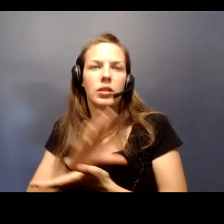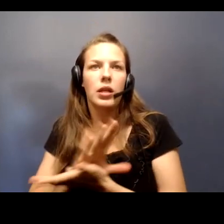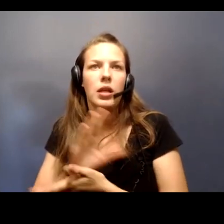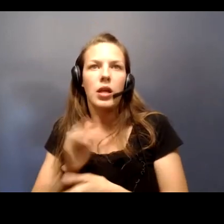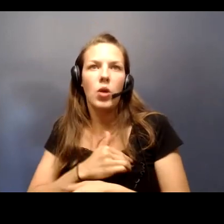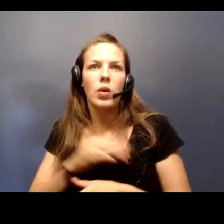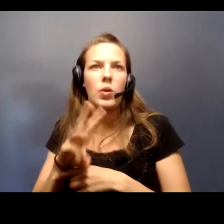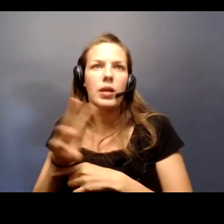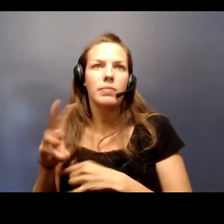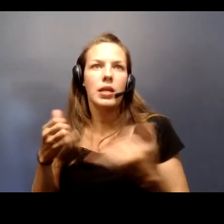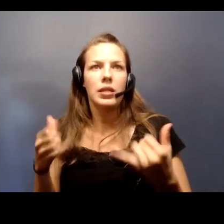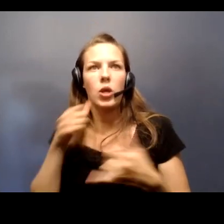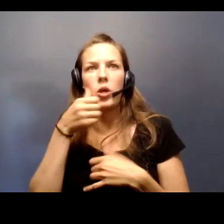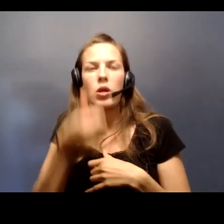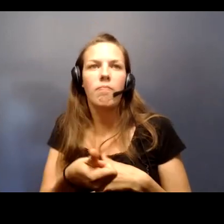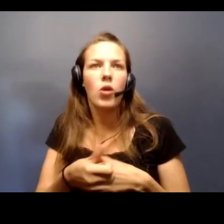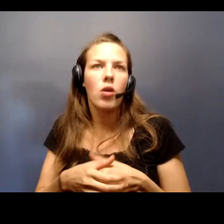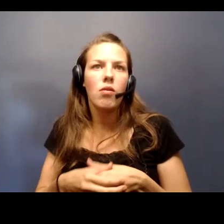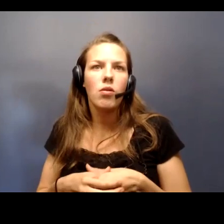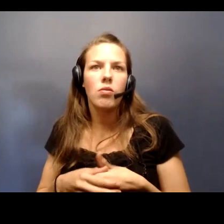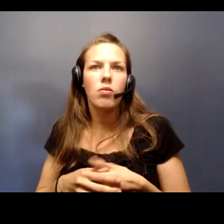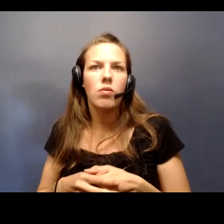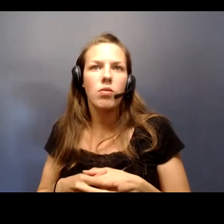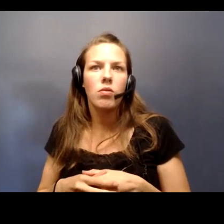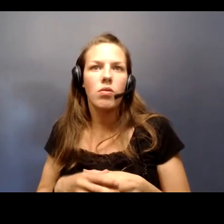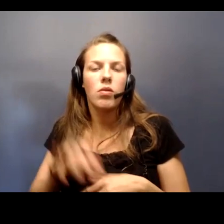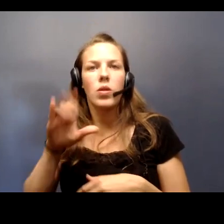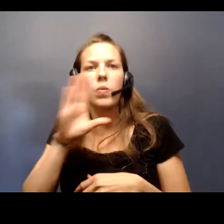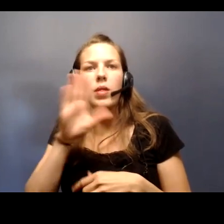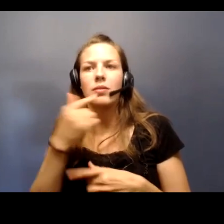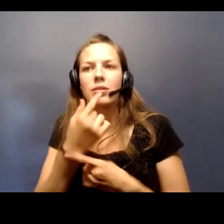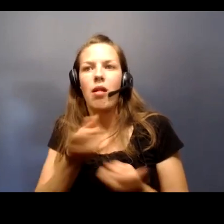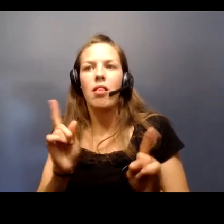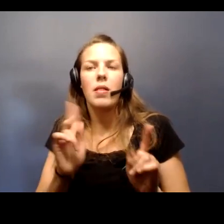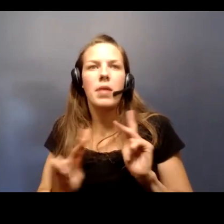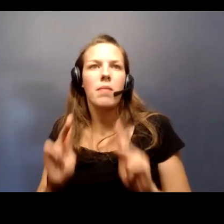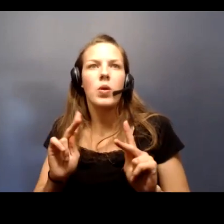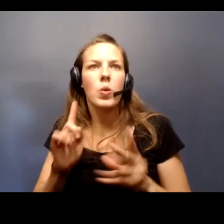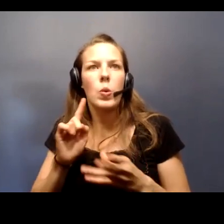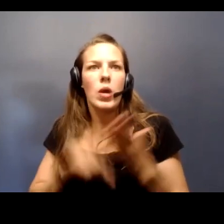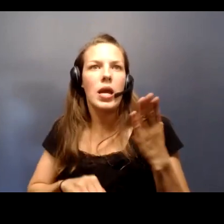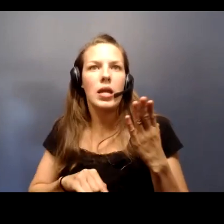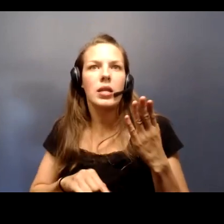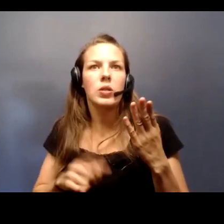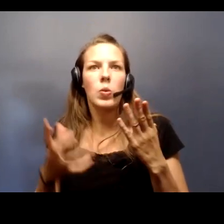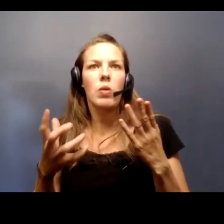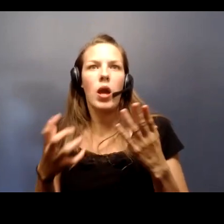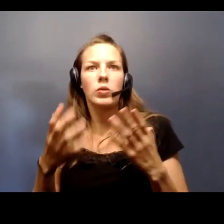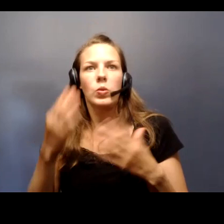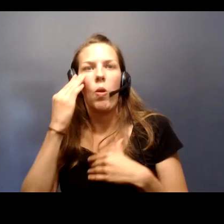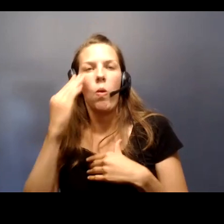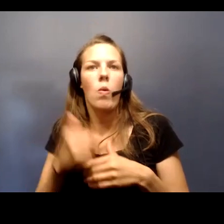website today or tomorrow that will tell people what it is we want to know